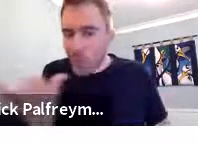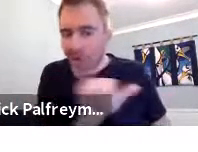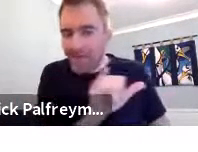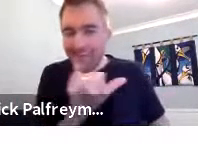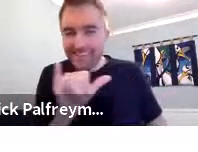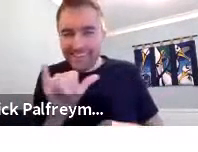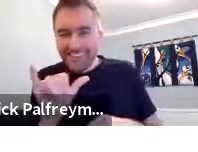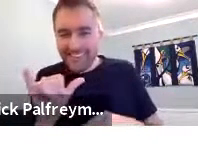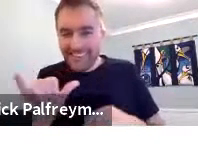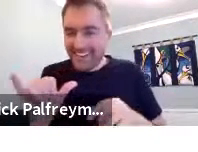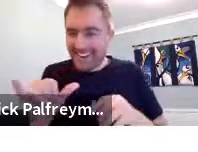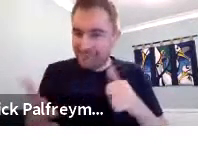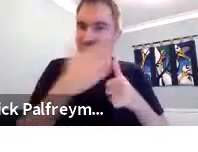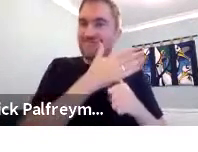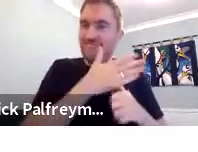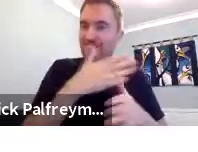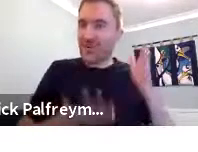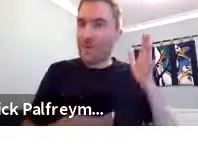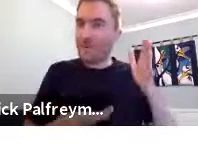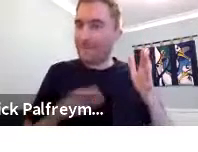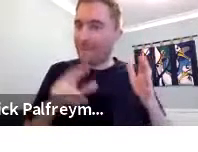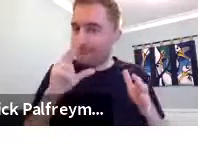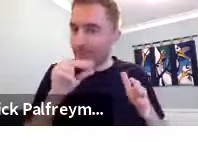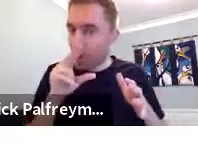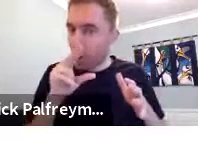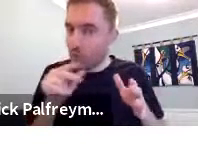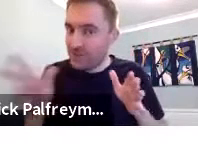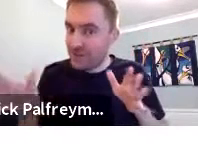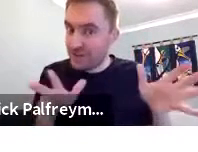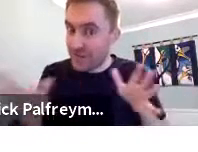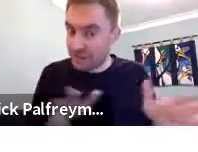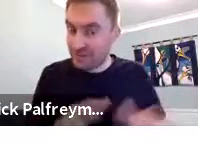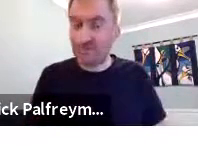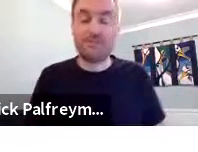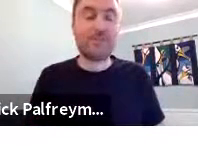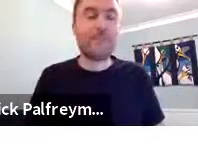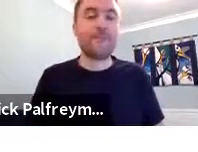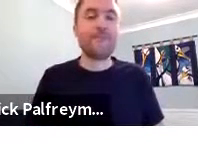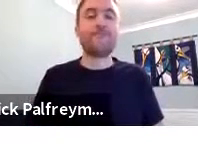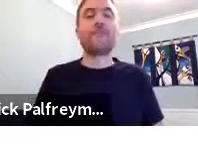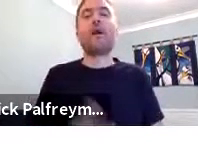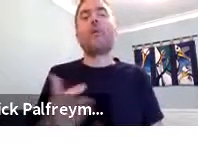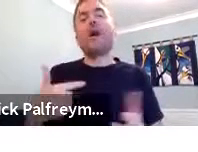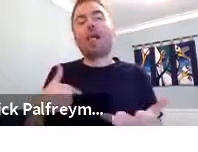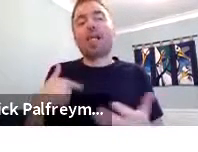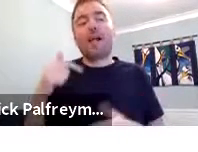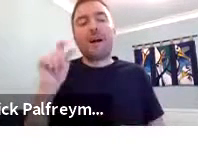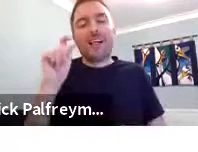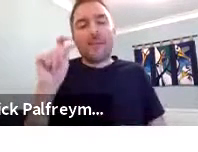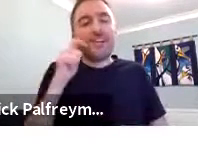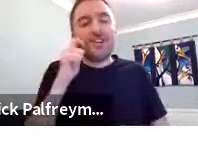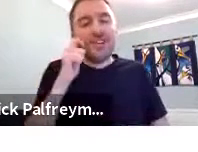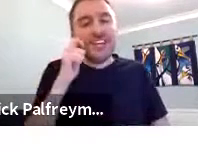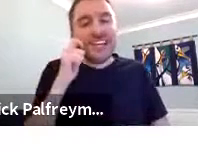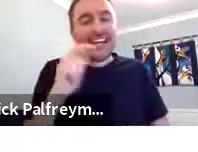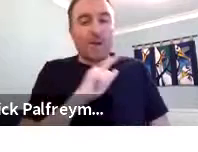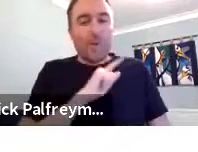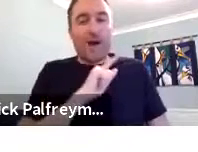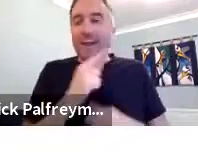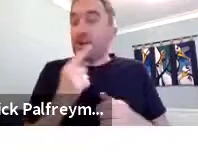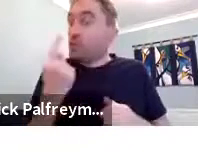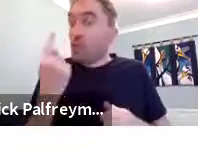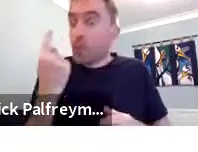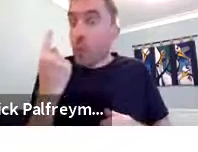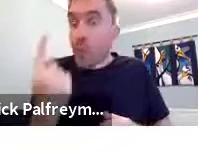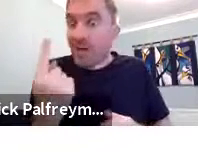Okay, so which do you feel, which one is from spoken gesture, Indonesian spoken gesture? Well,